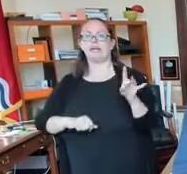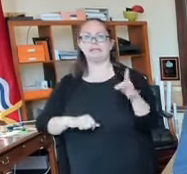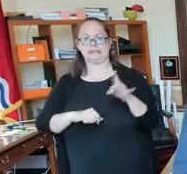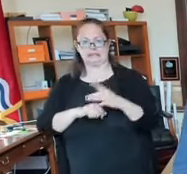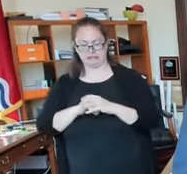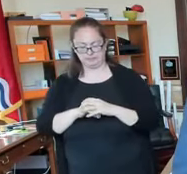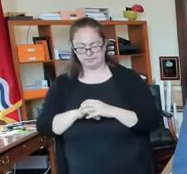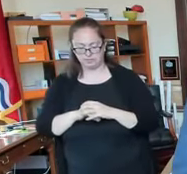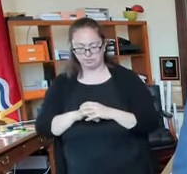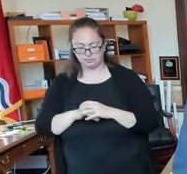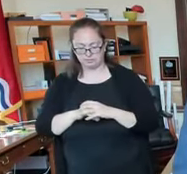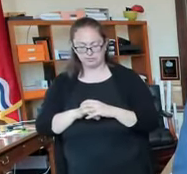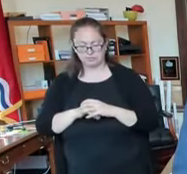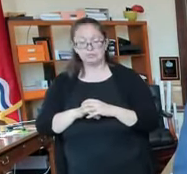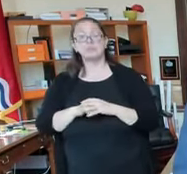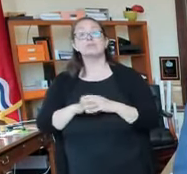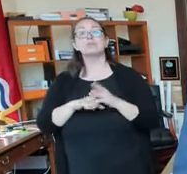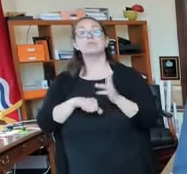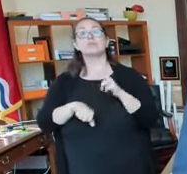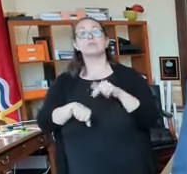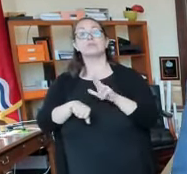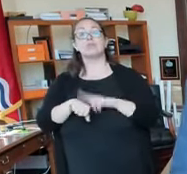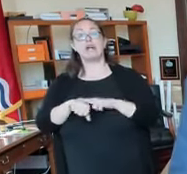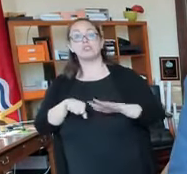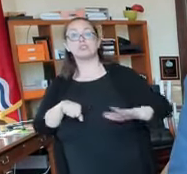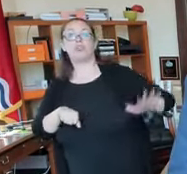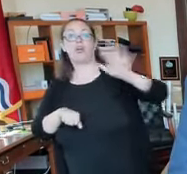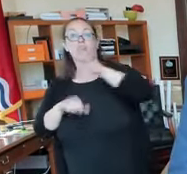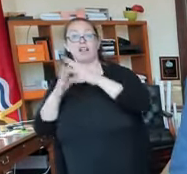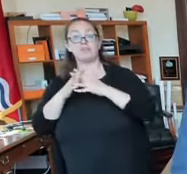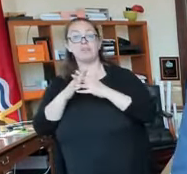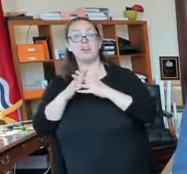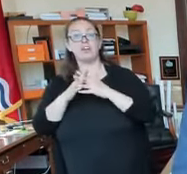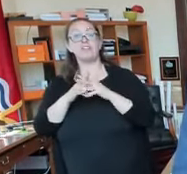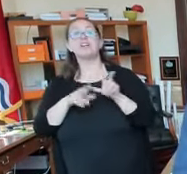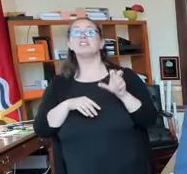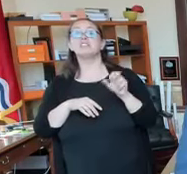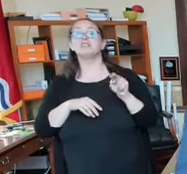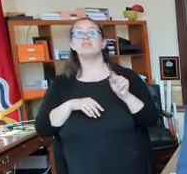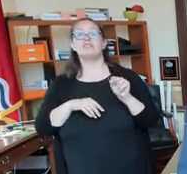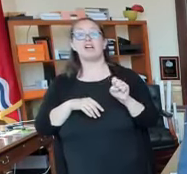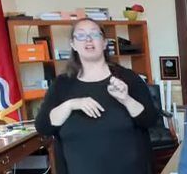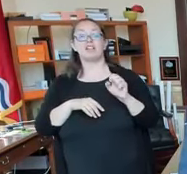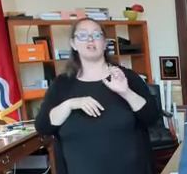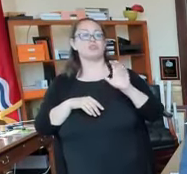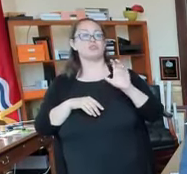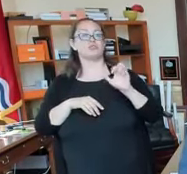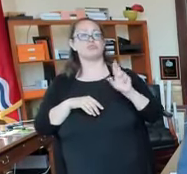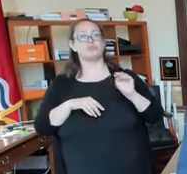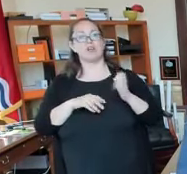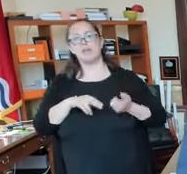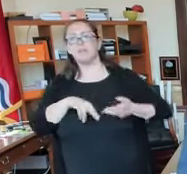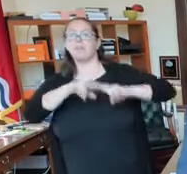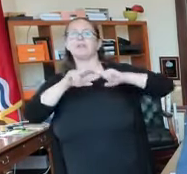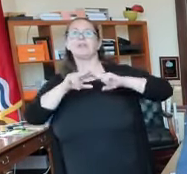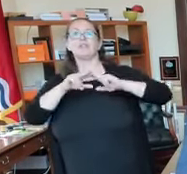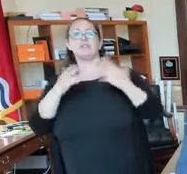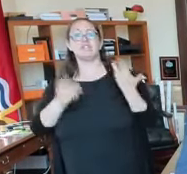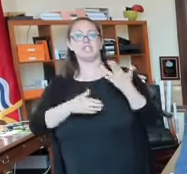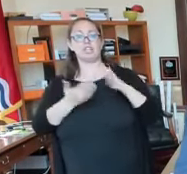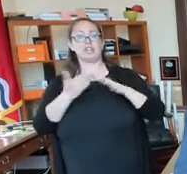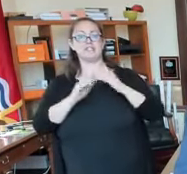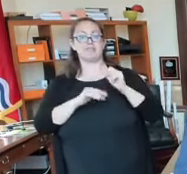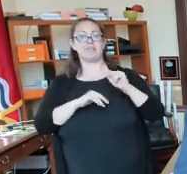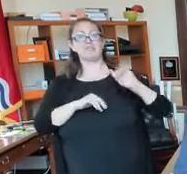Nationally violent crime is up today. The city of Saint Louis would rank eighth in